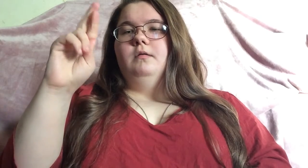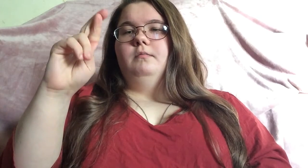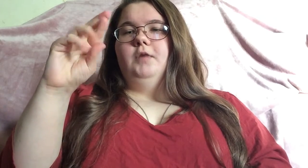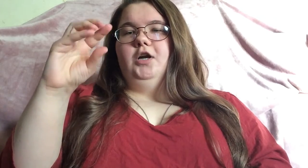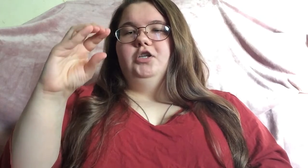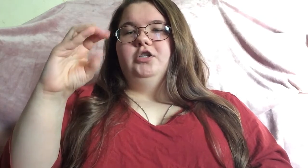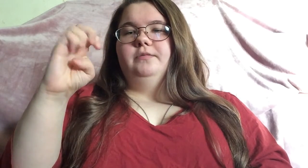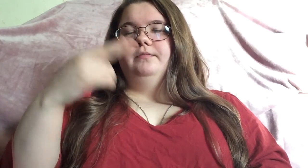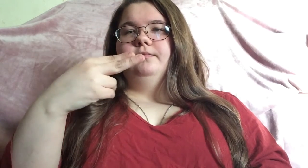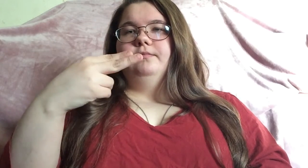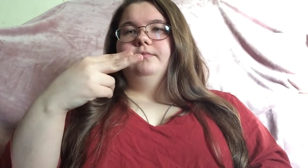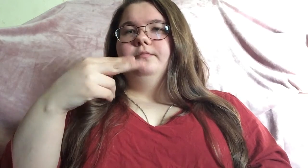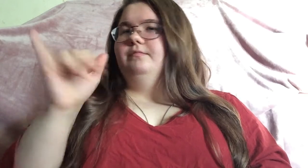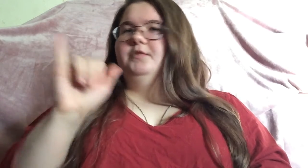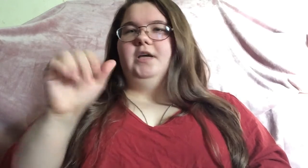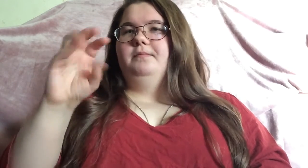march same